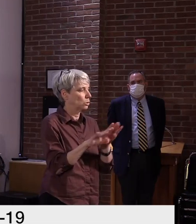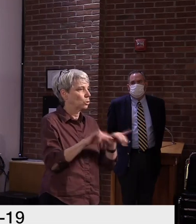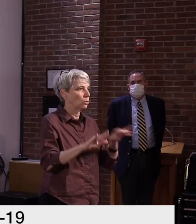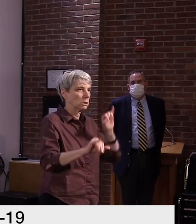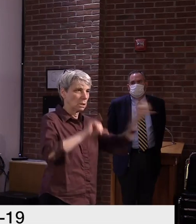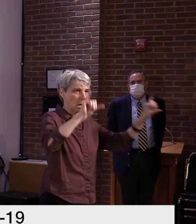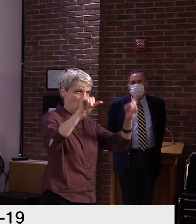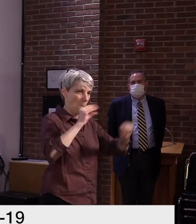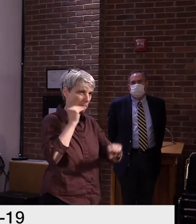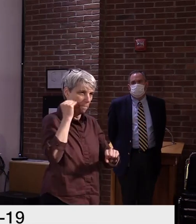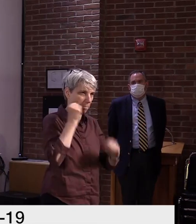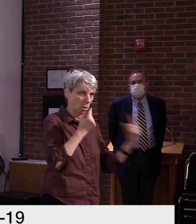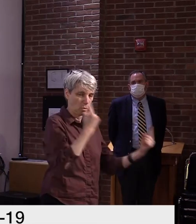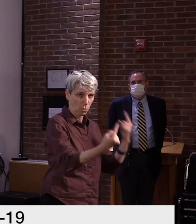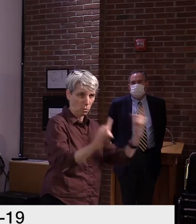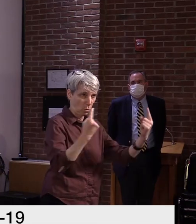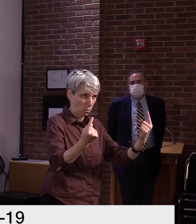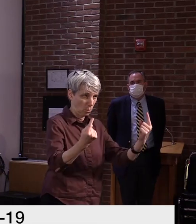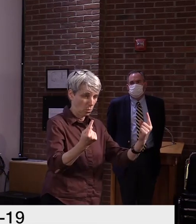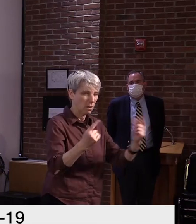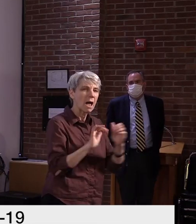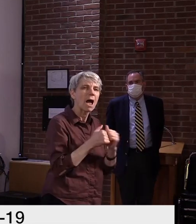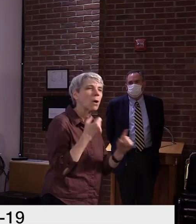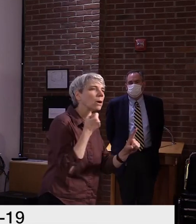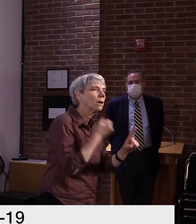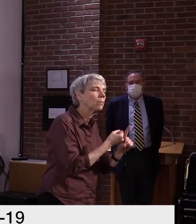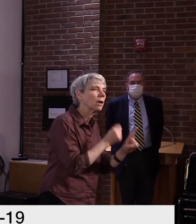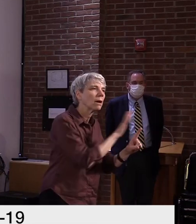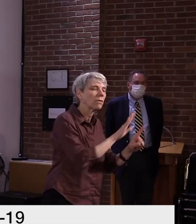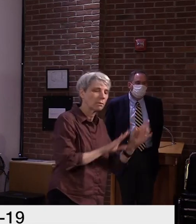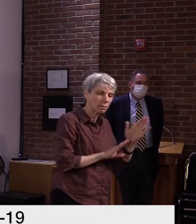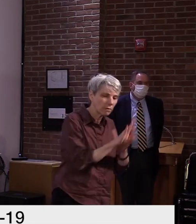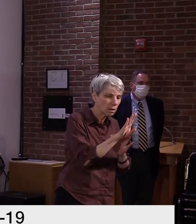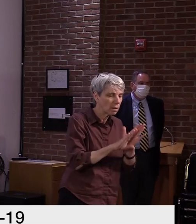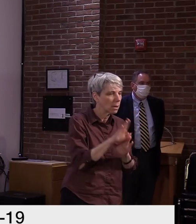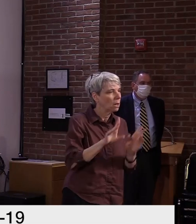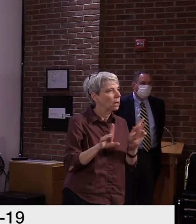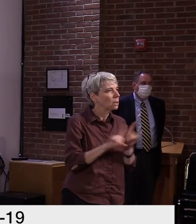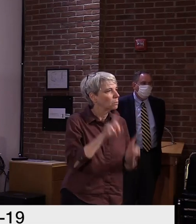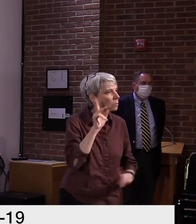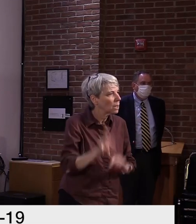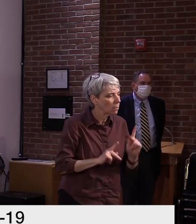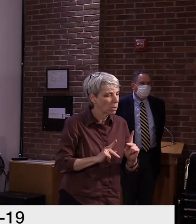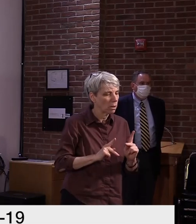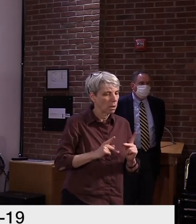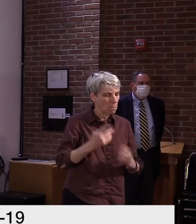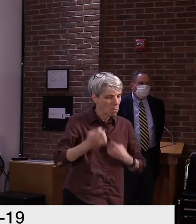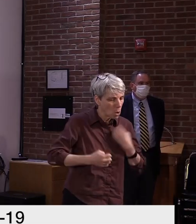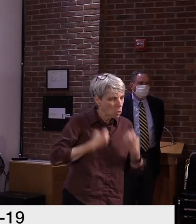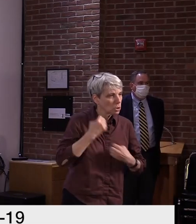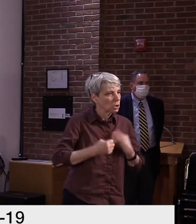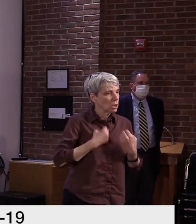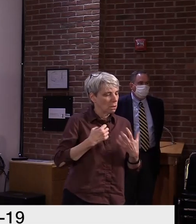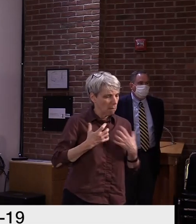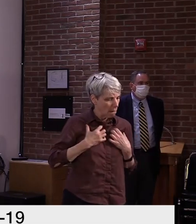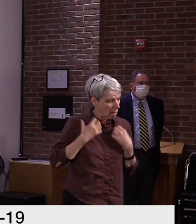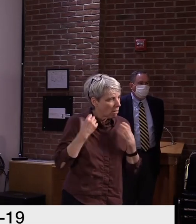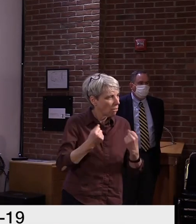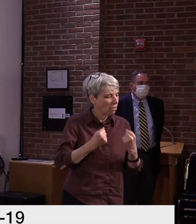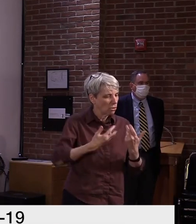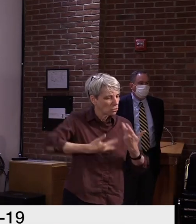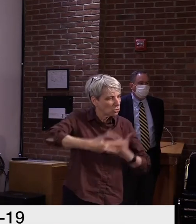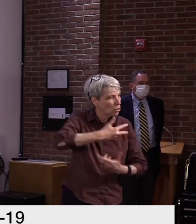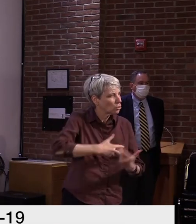social, and emotional development of our children. Our document represents our best judgment